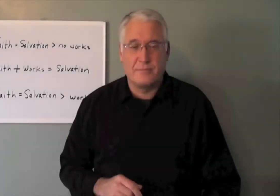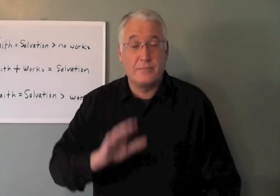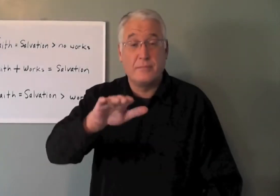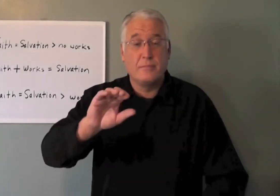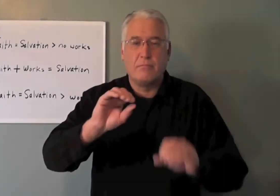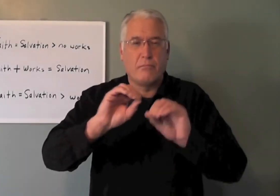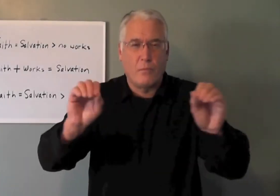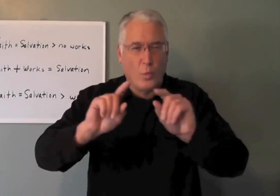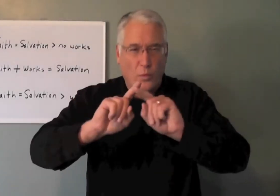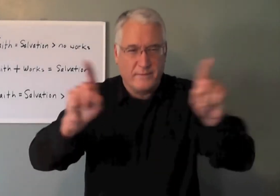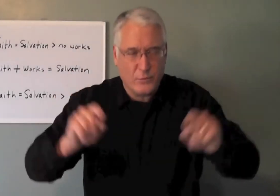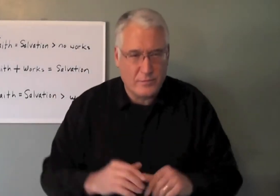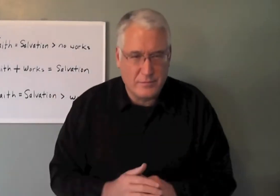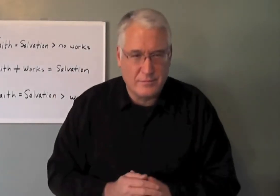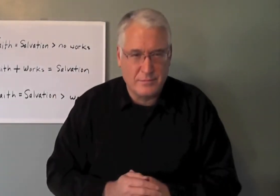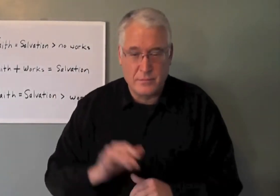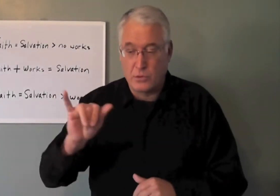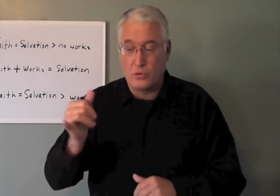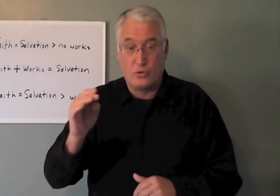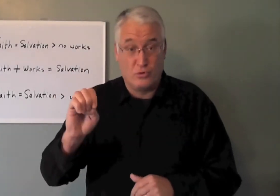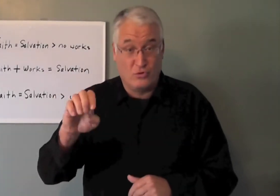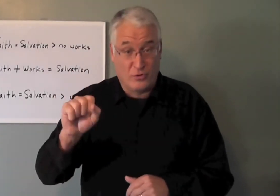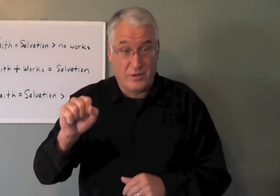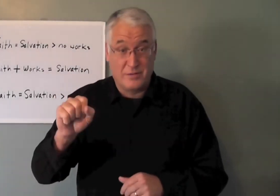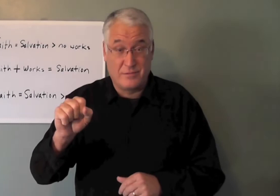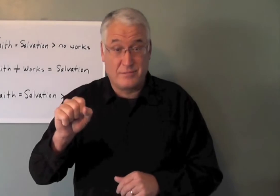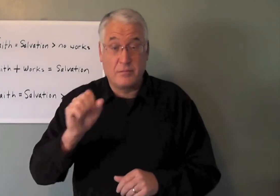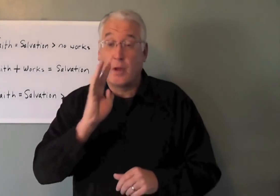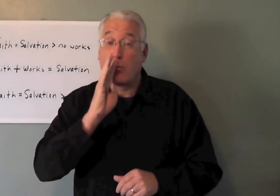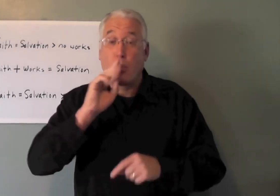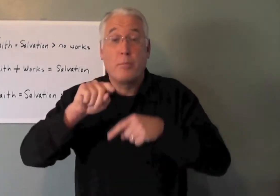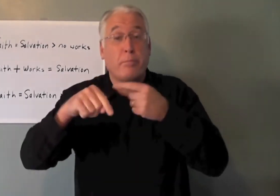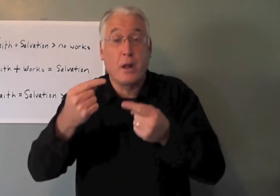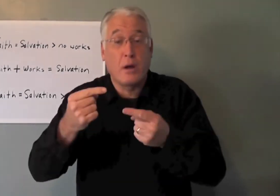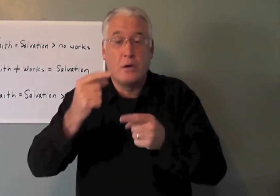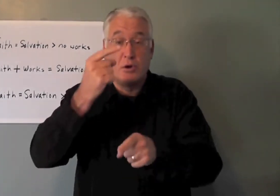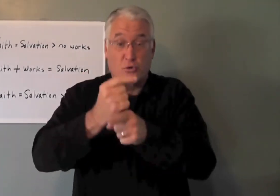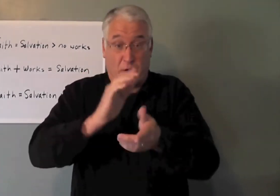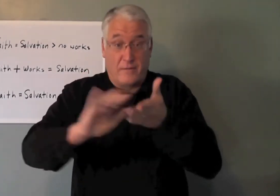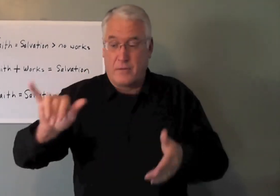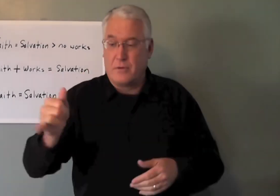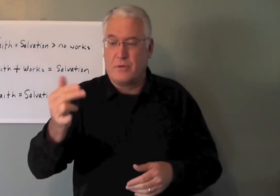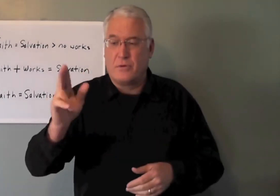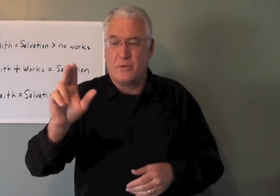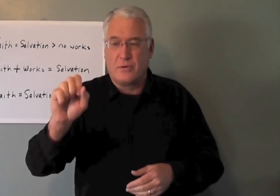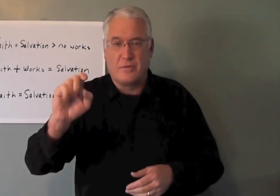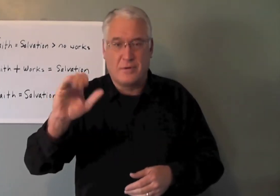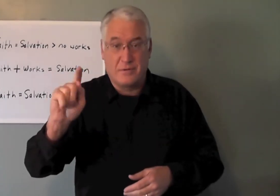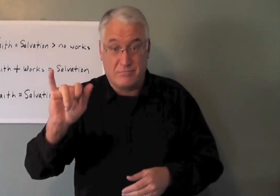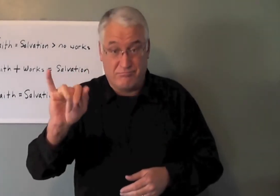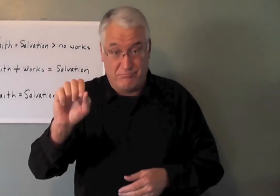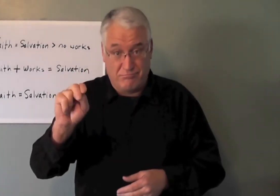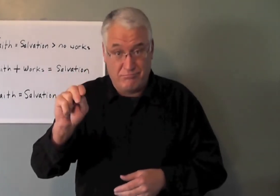Let me explain. There's really no difference. James, he is talking about justification.